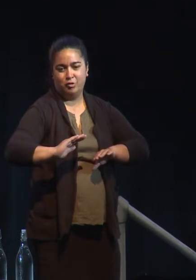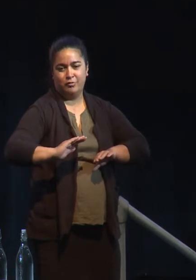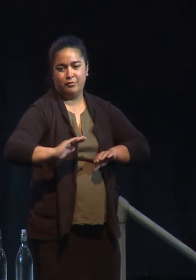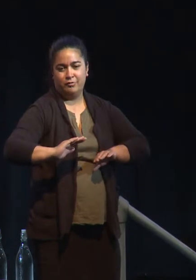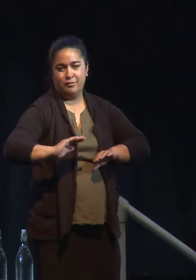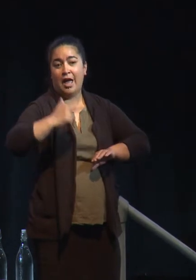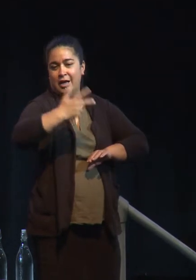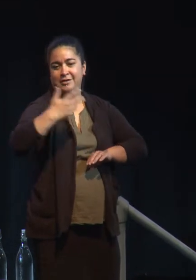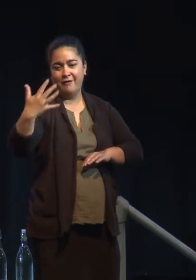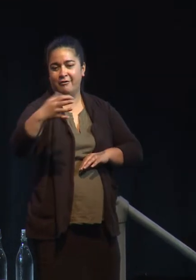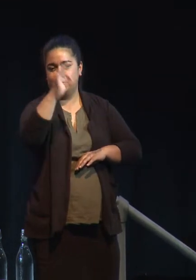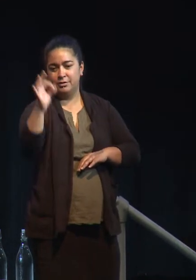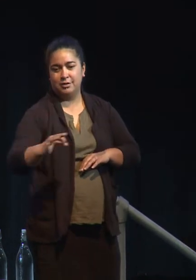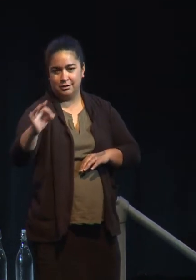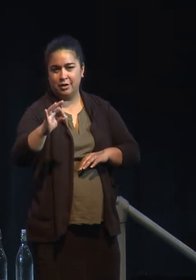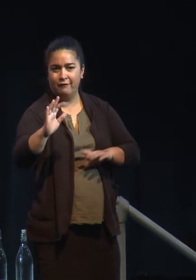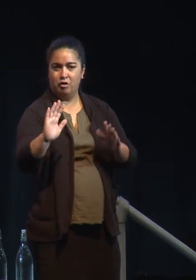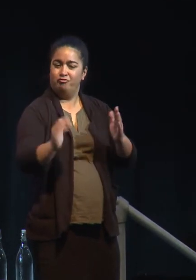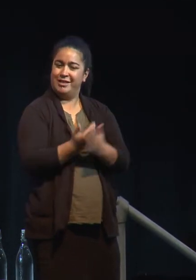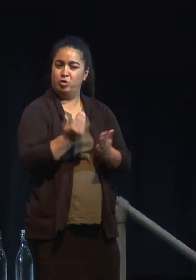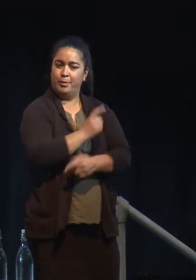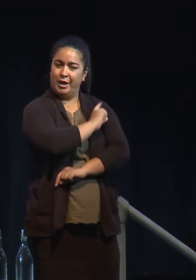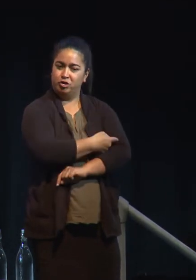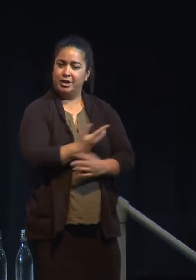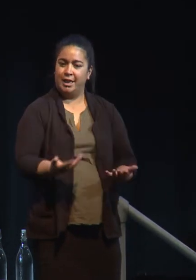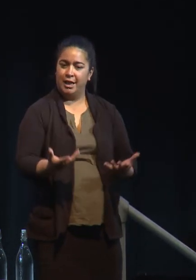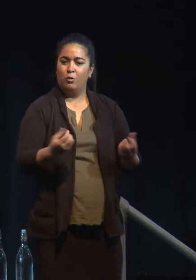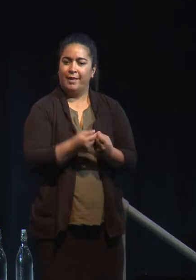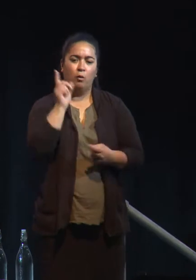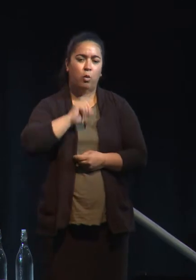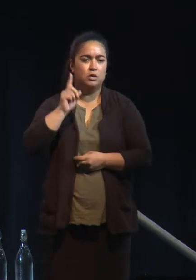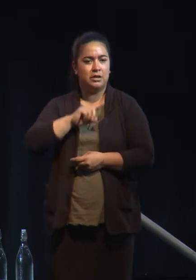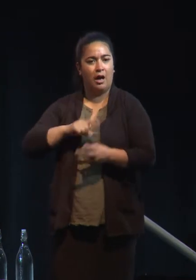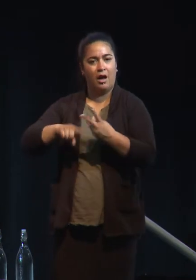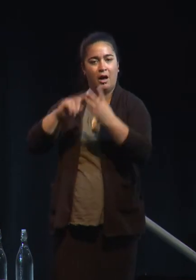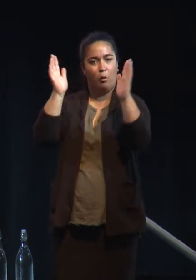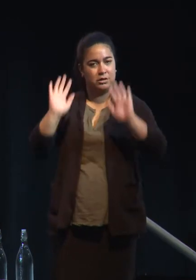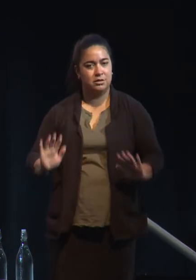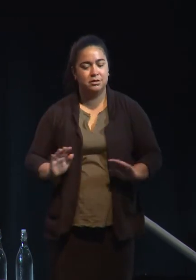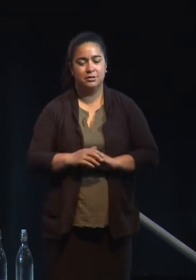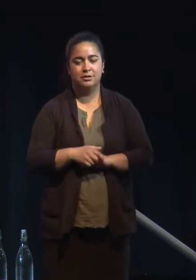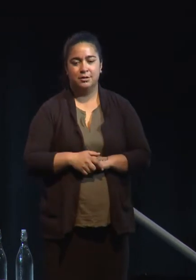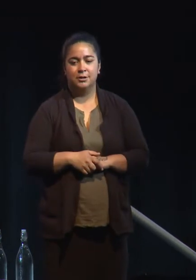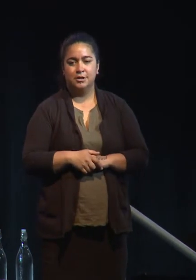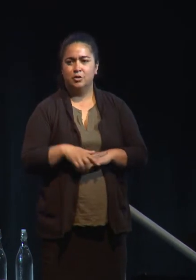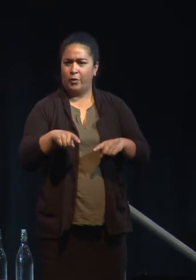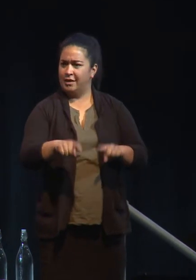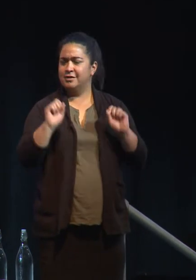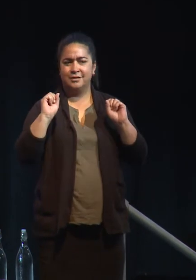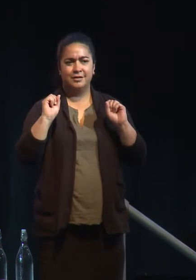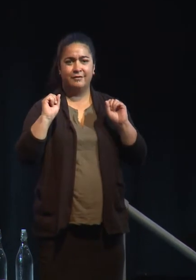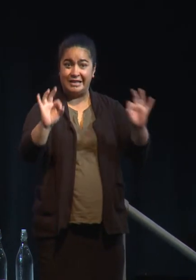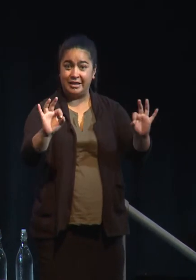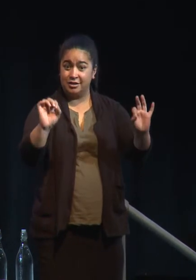at 85% renewable with hydro and wind and so on. So that's fantastic,